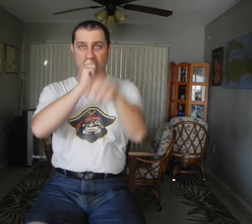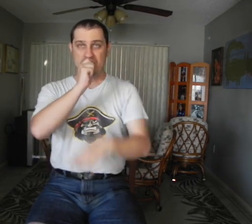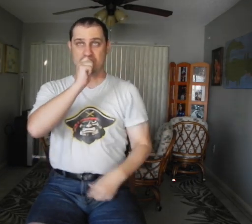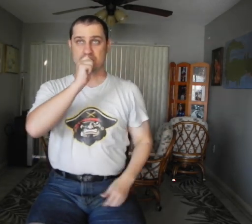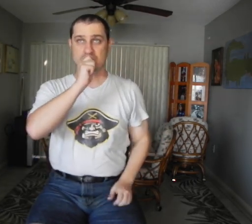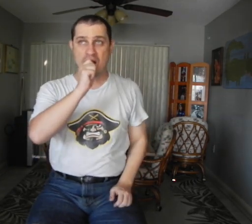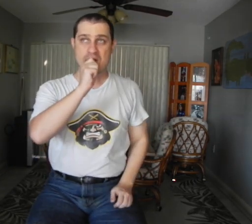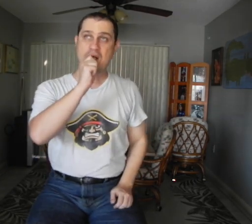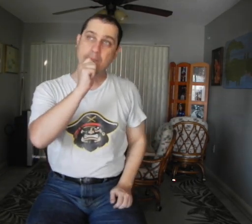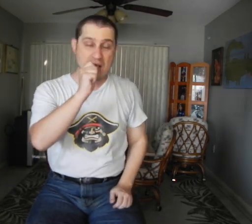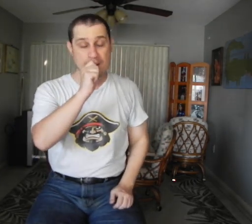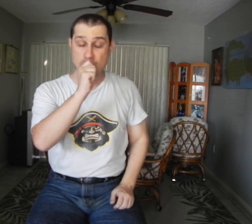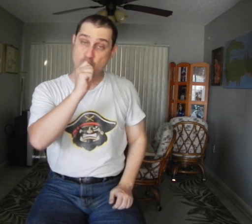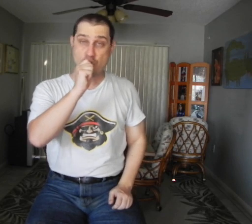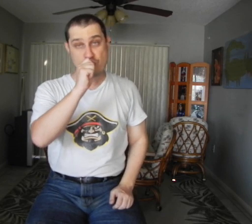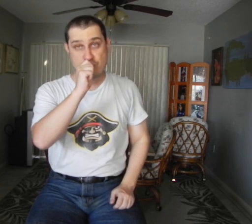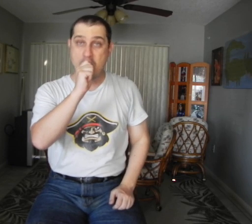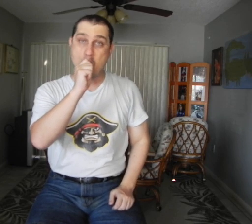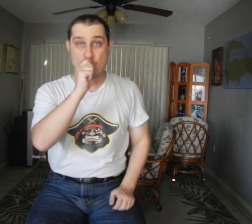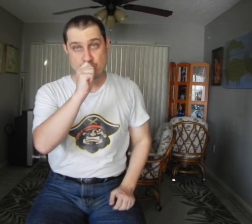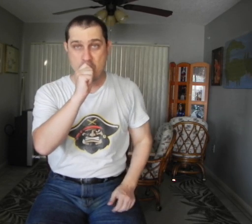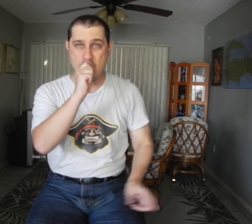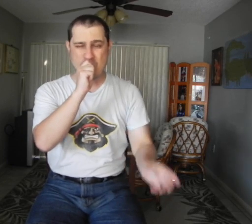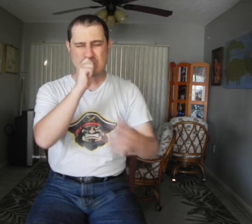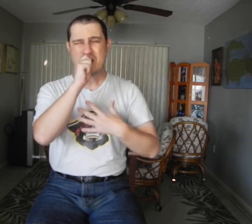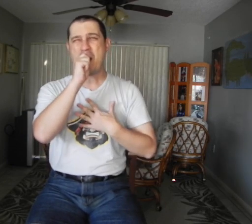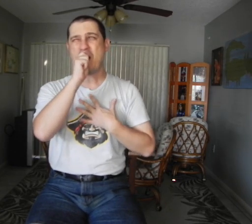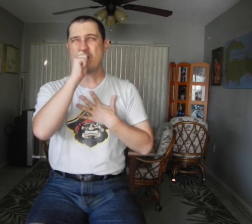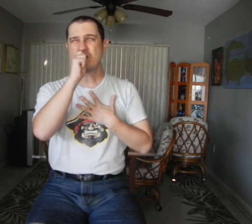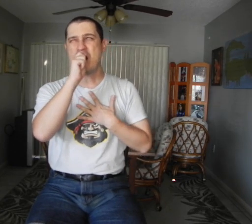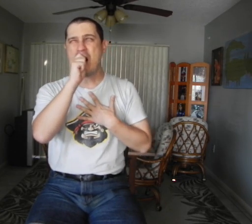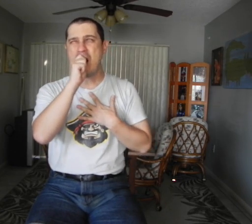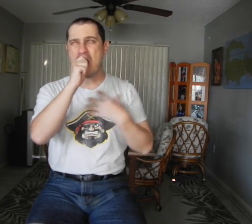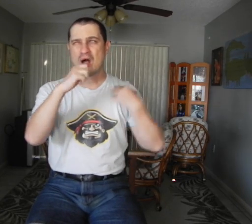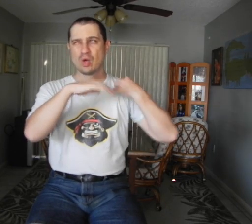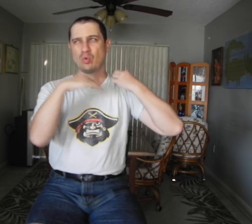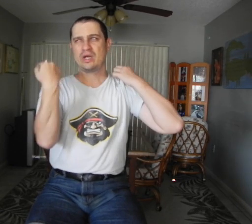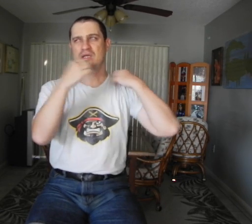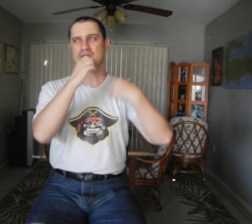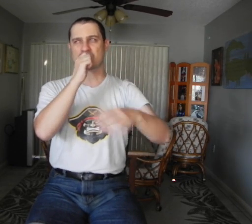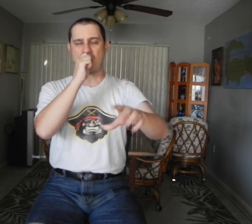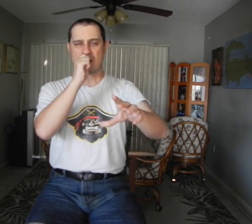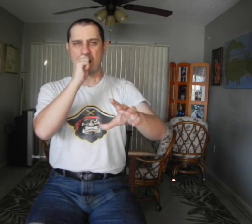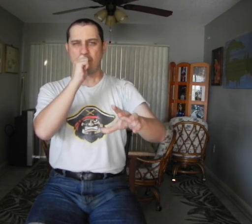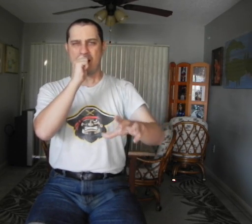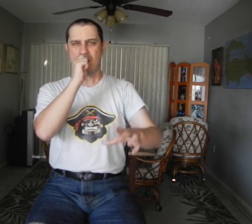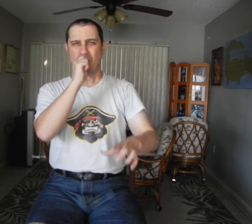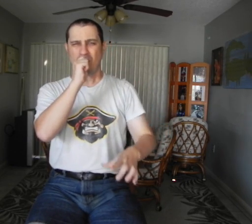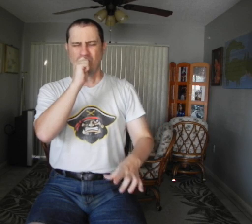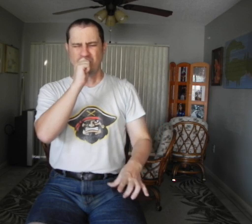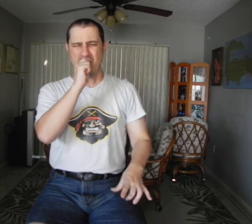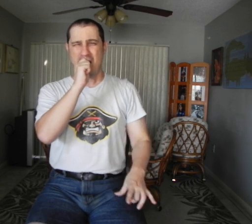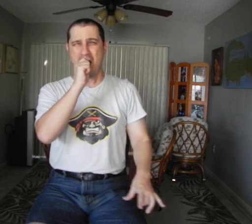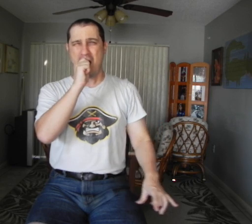Hey! We don't talk about my room No, no, no, no We don't talk about my room No,